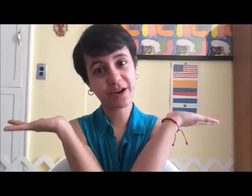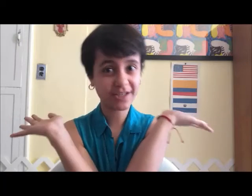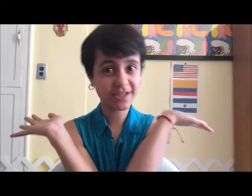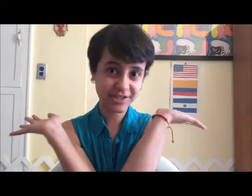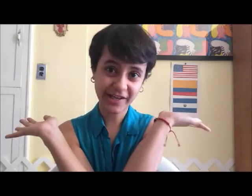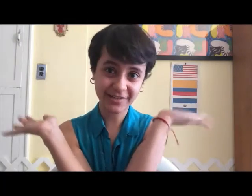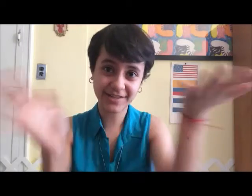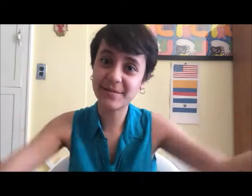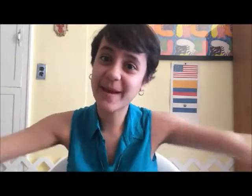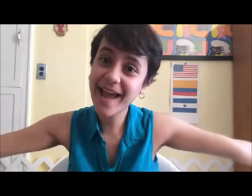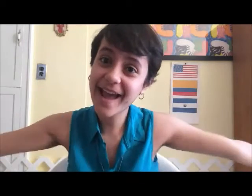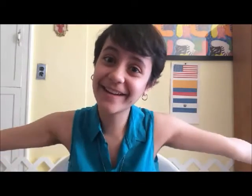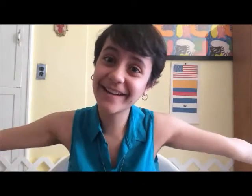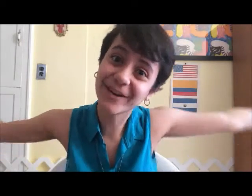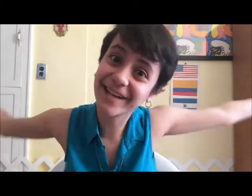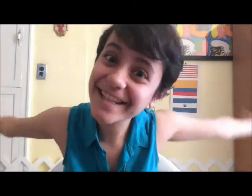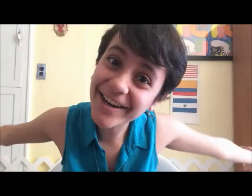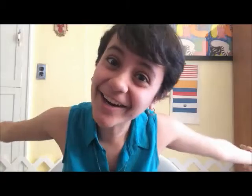on exchange to Japan for a year!